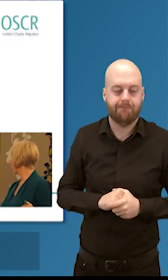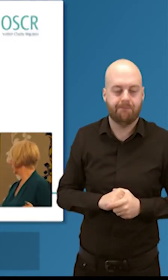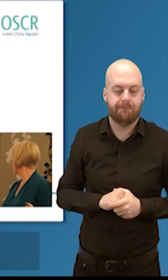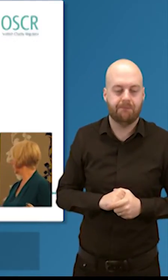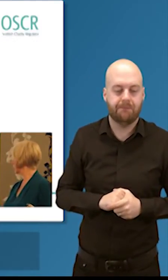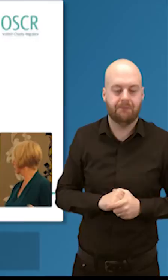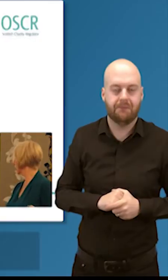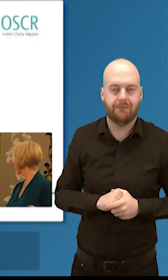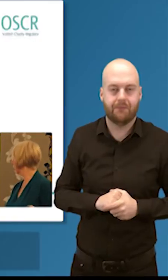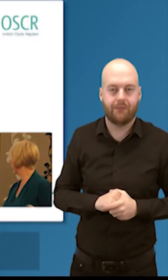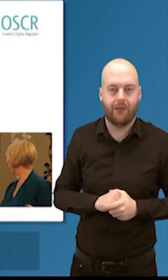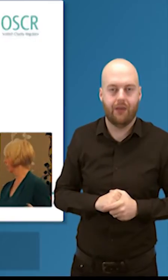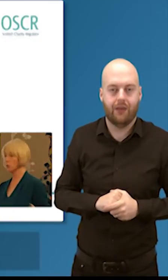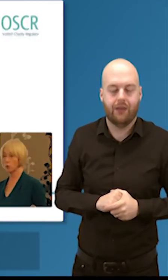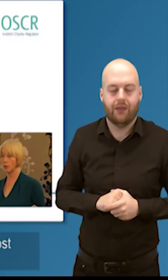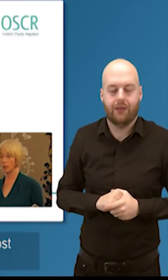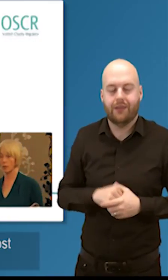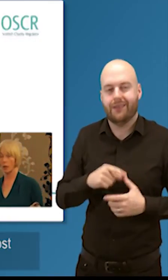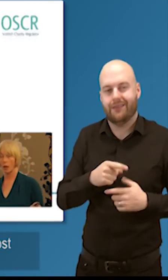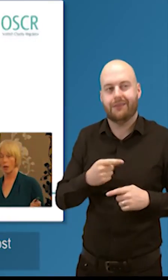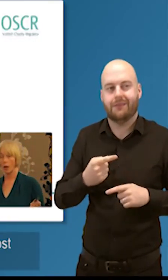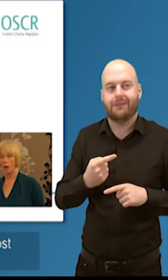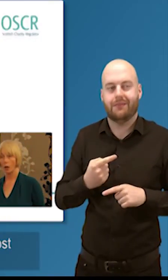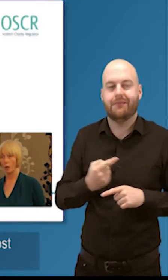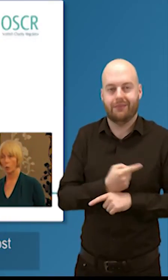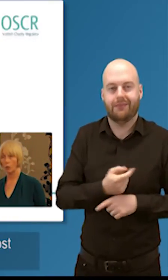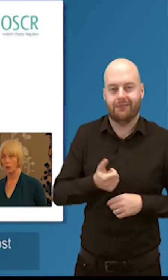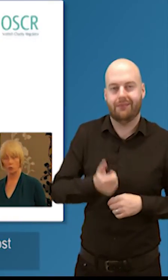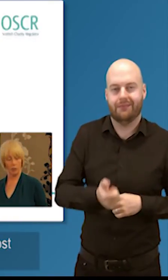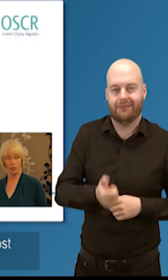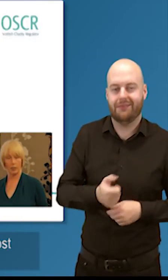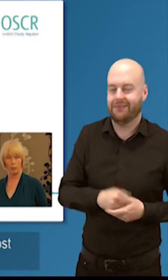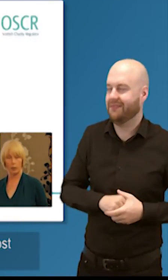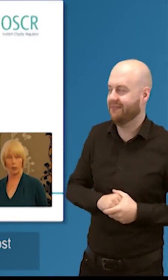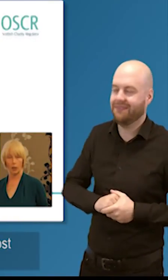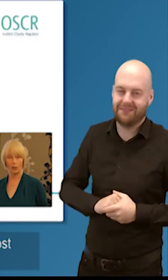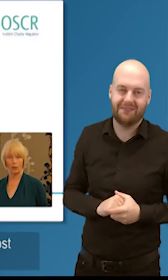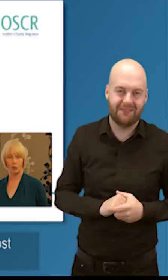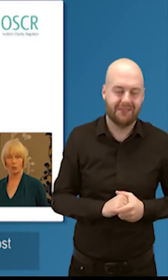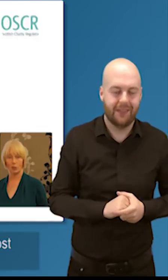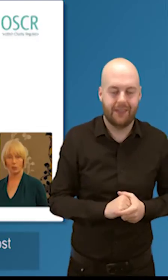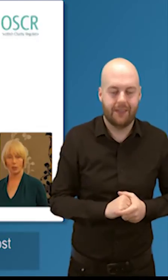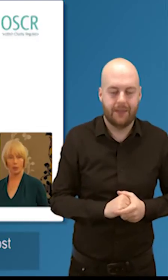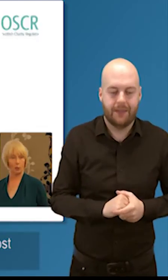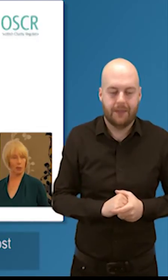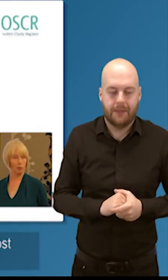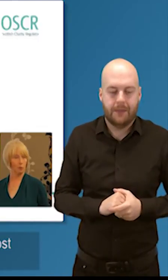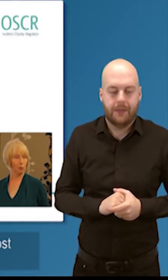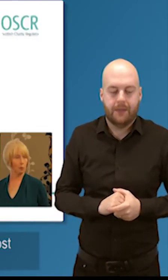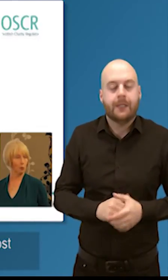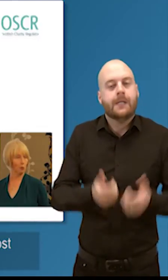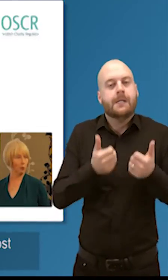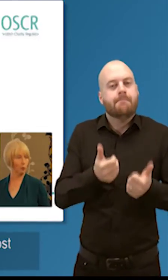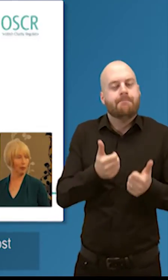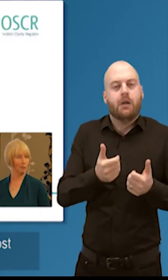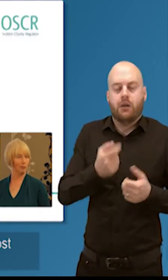Helping charities understand and comply with their duties. It's not easy being a trustee and I imagine